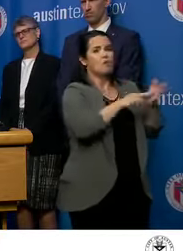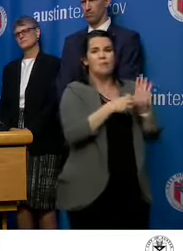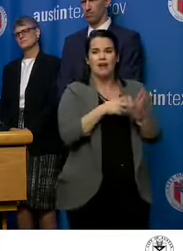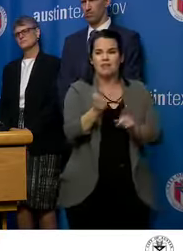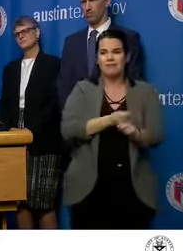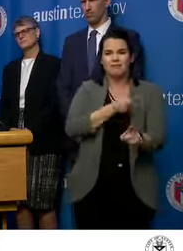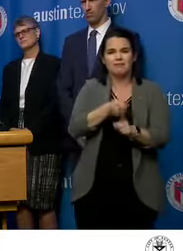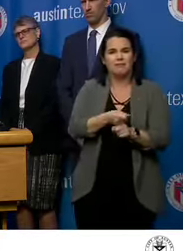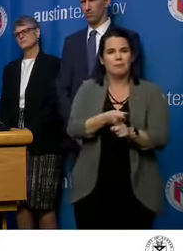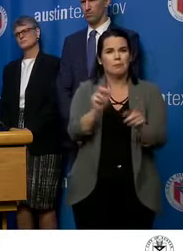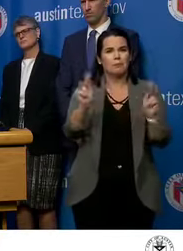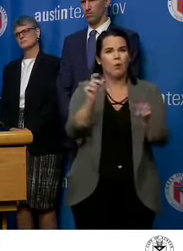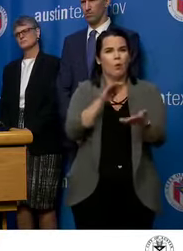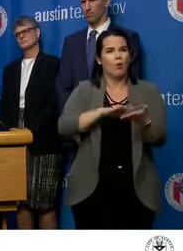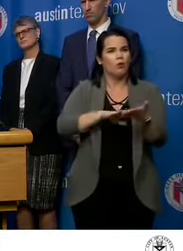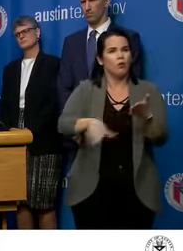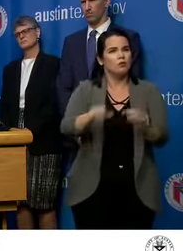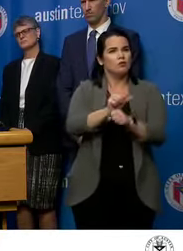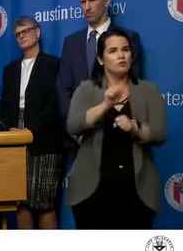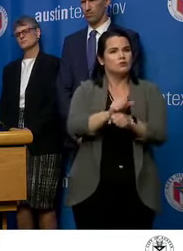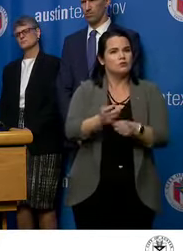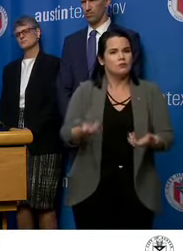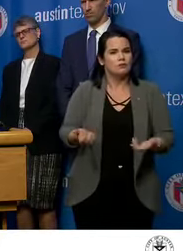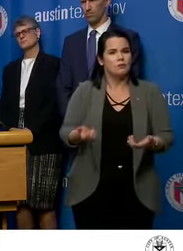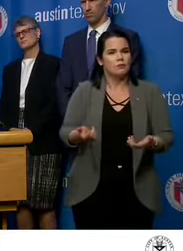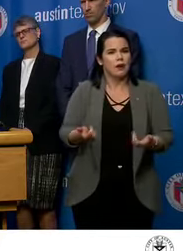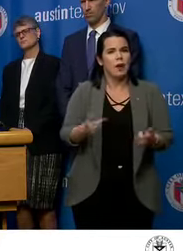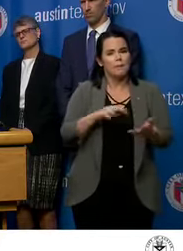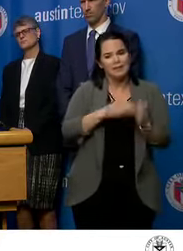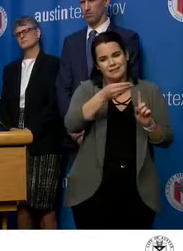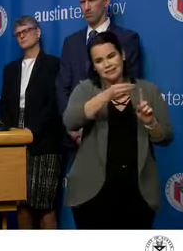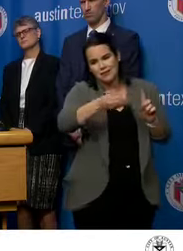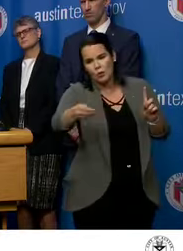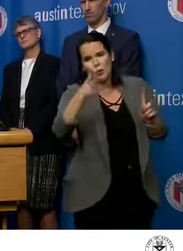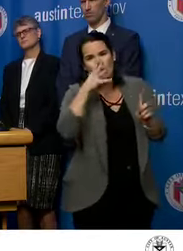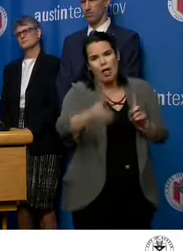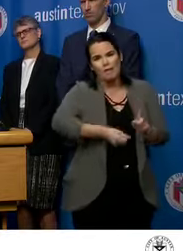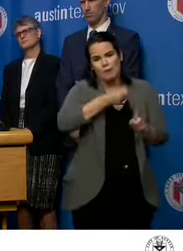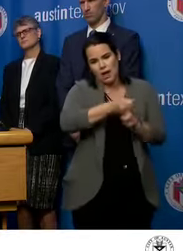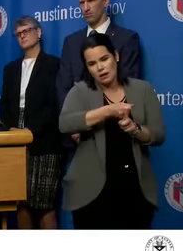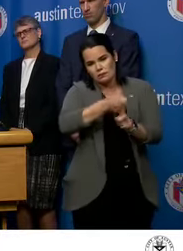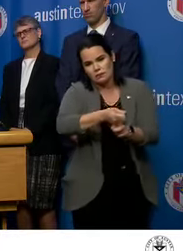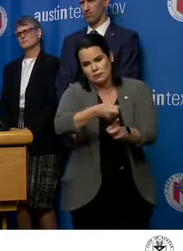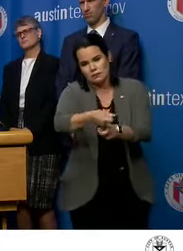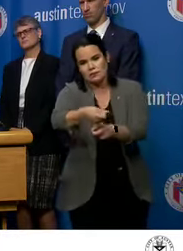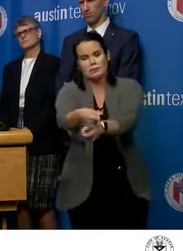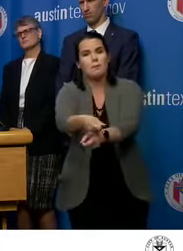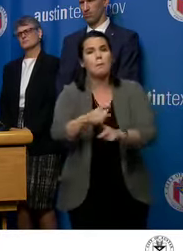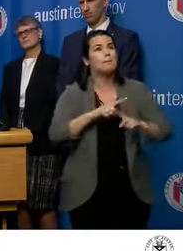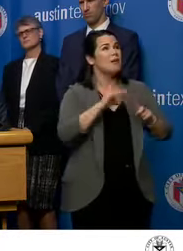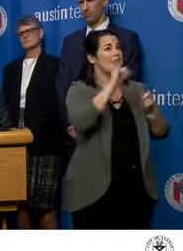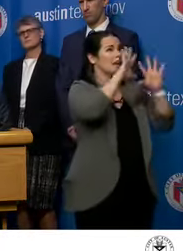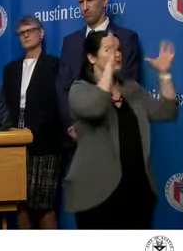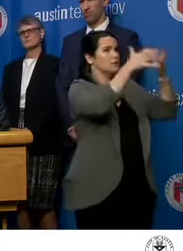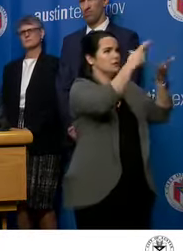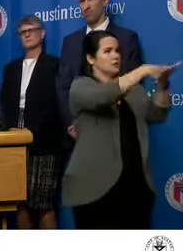downstream effects that are hard to quantify, but it's something that we are actively engaged in discussing in that expert panel.